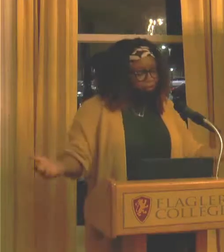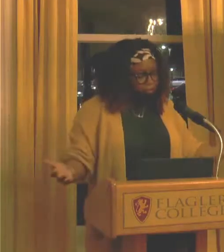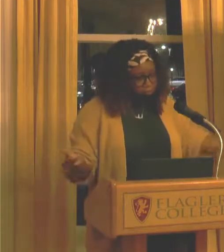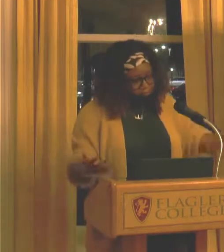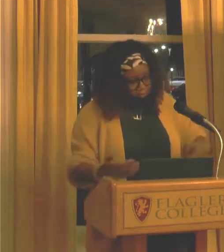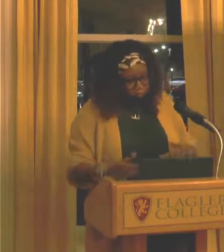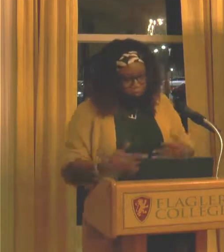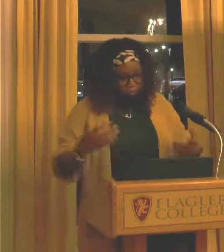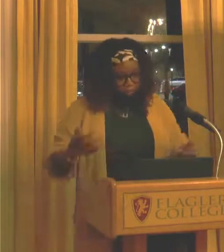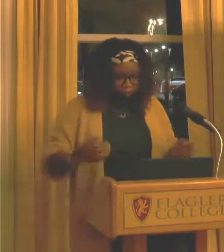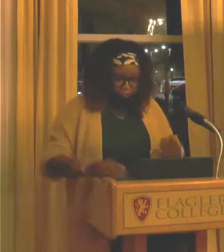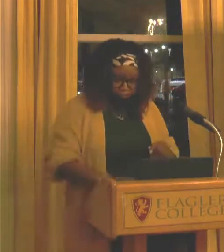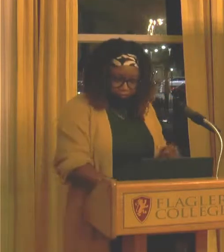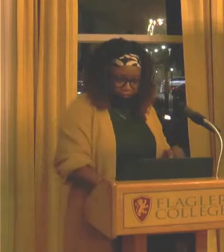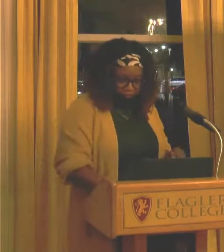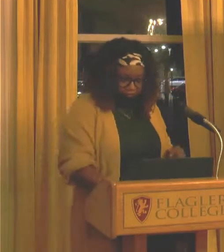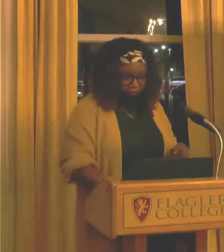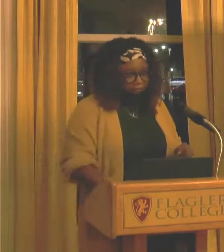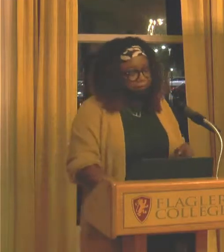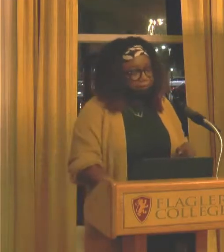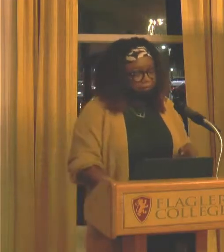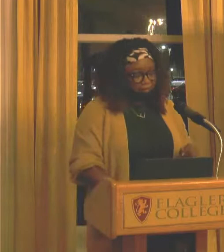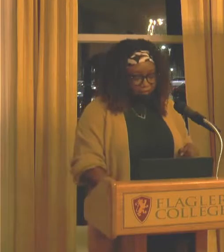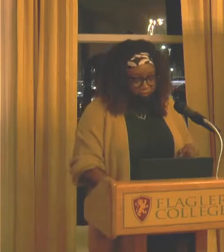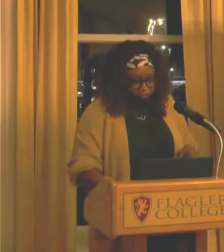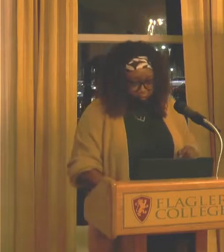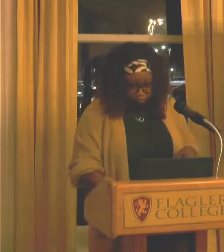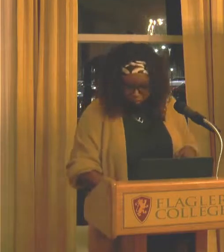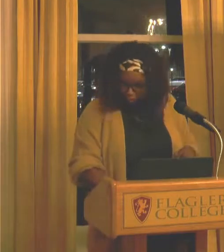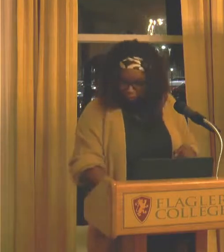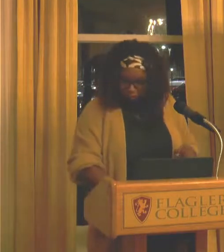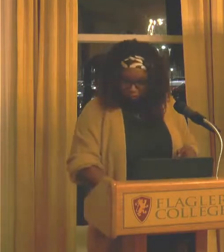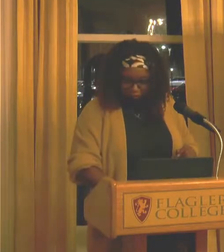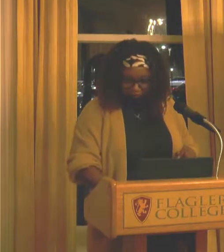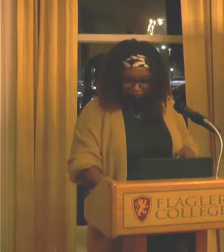So, on to the reason why you're here. It's my favorite shirt.